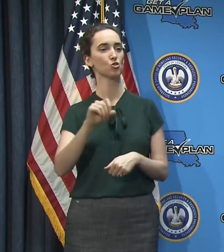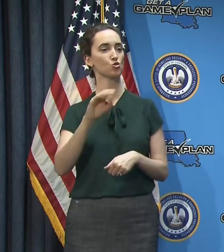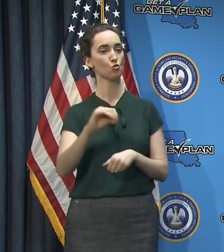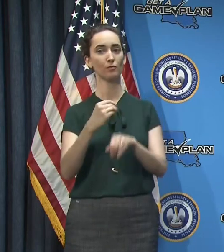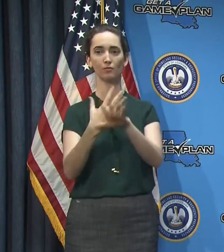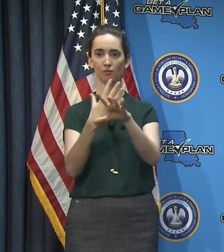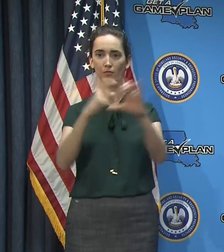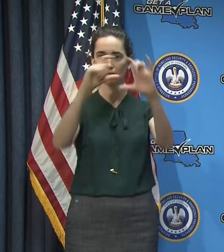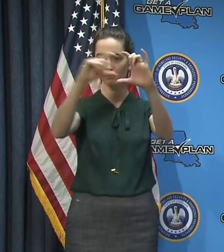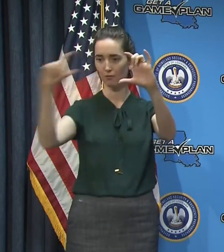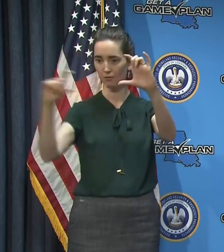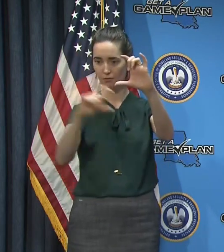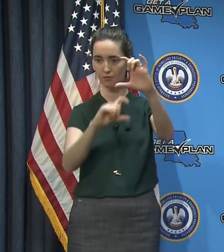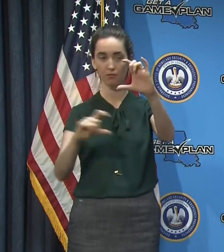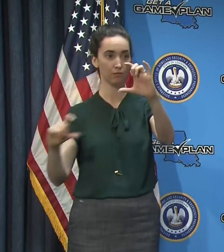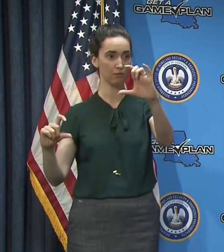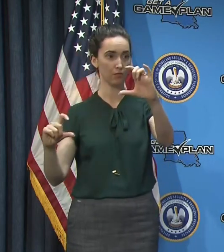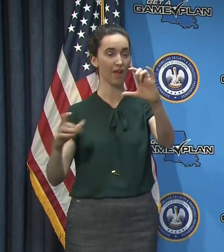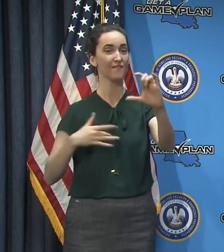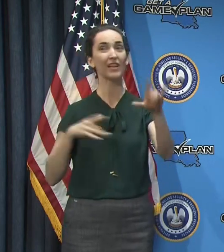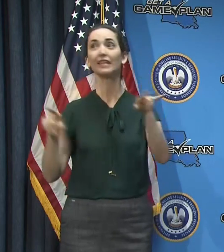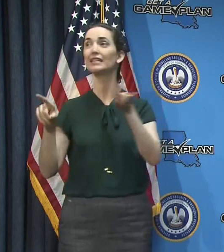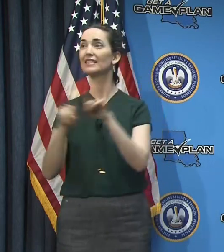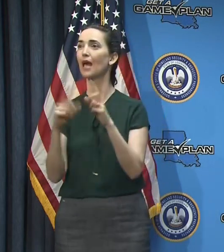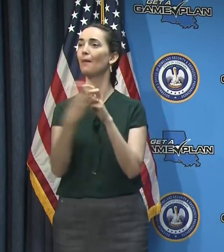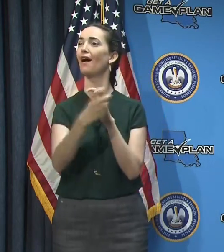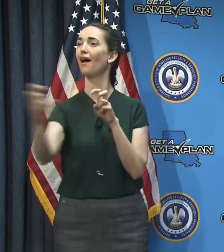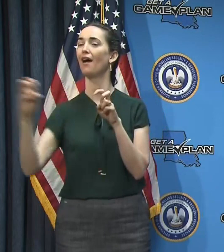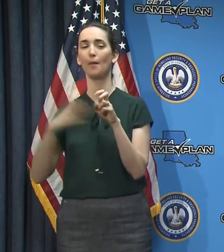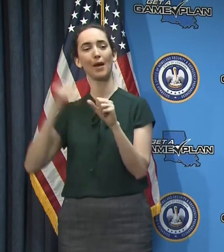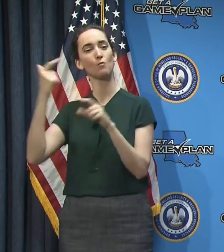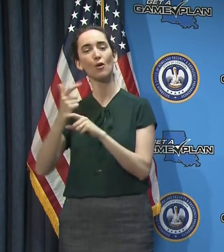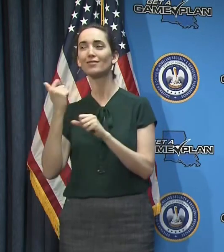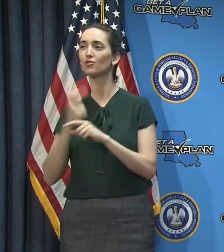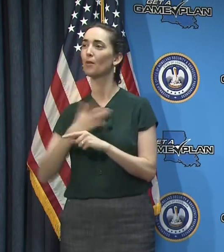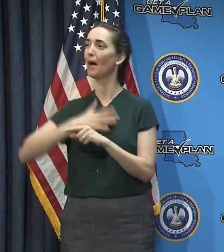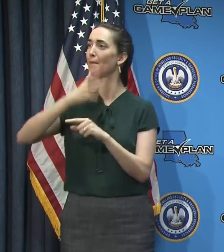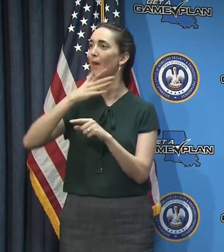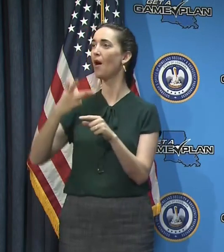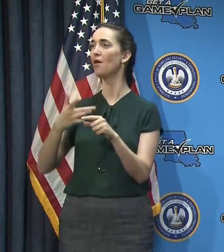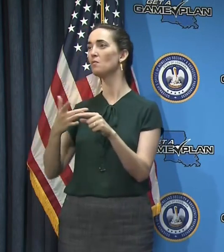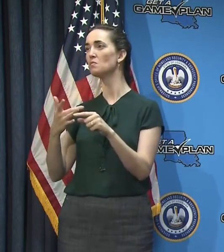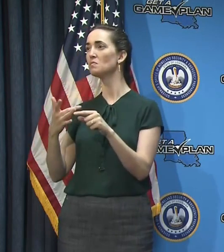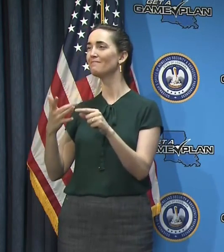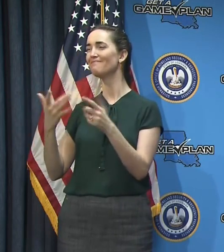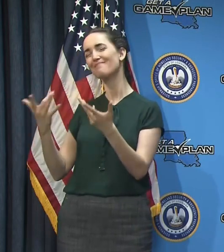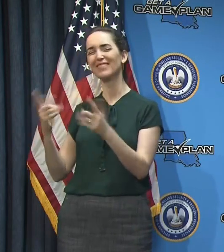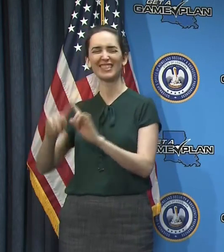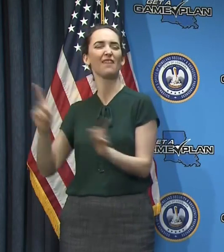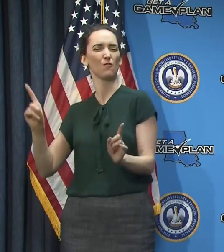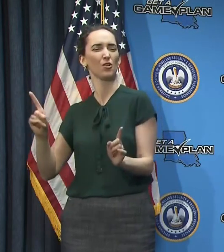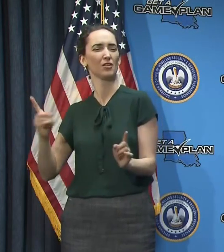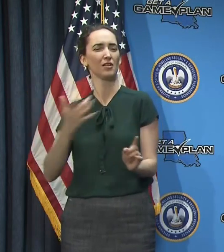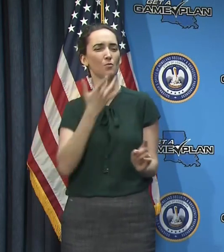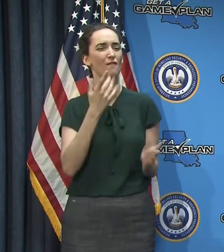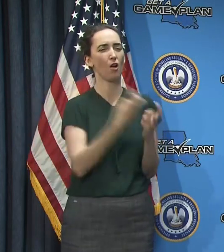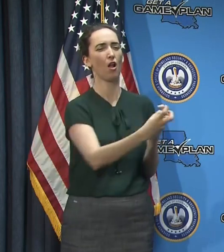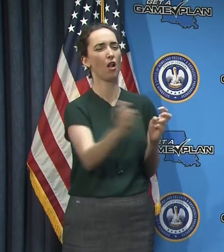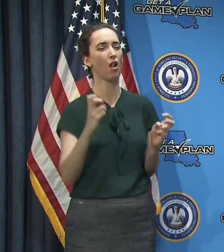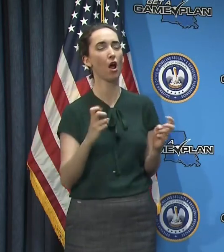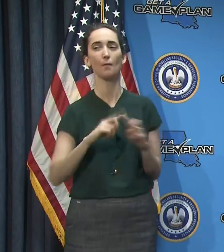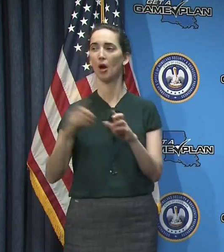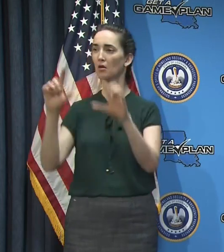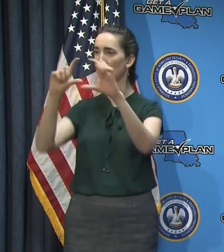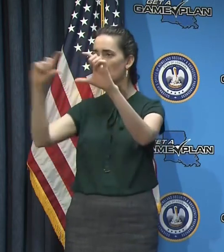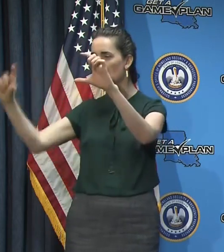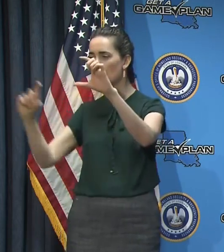and while it wasn't like, uh, being in the same room with all of my siblings and my mother, it wasn't bad either. Uh, and it allowed us to